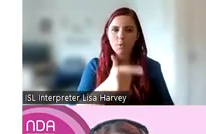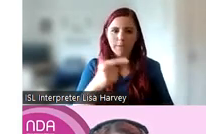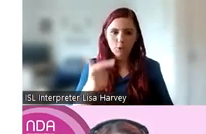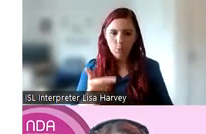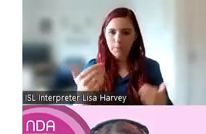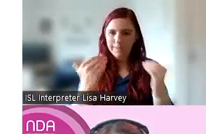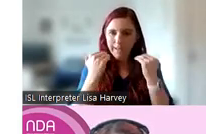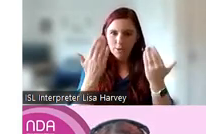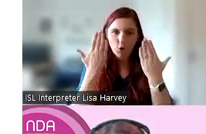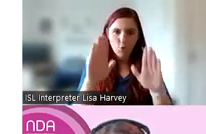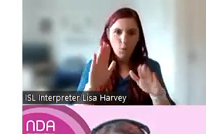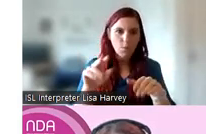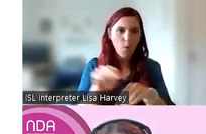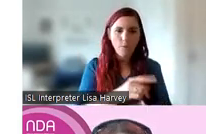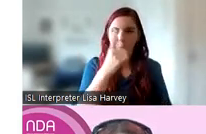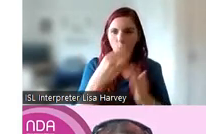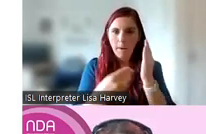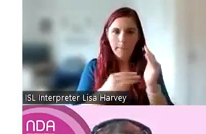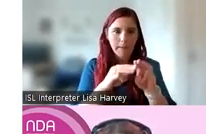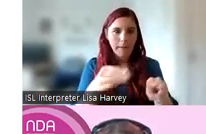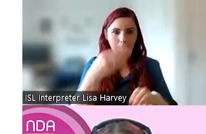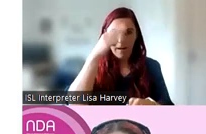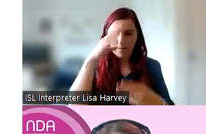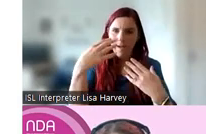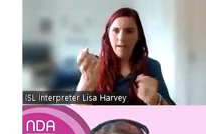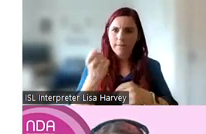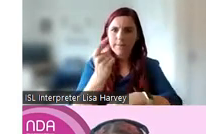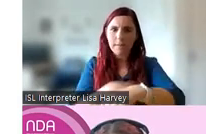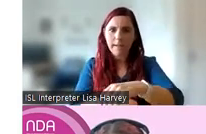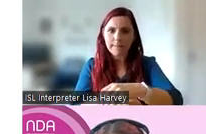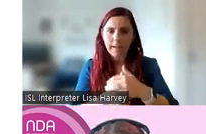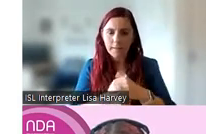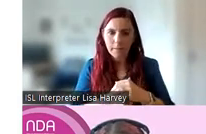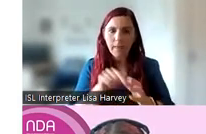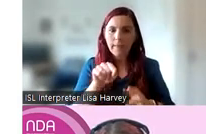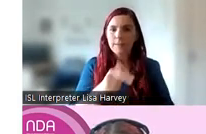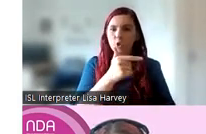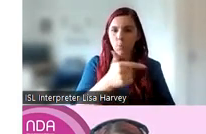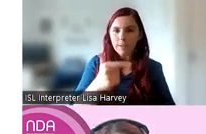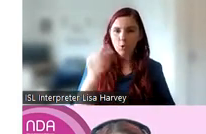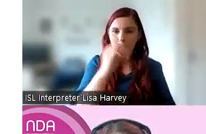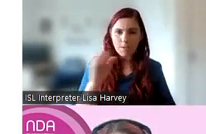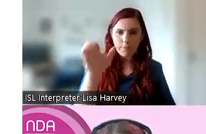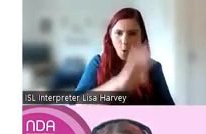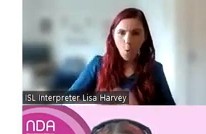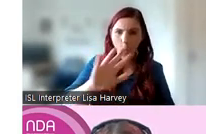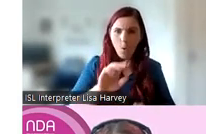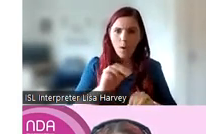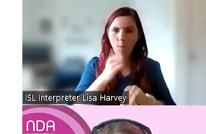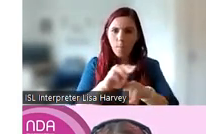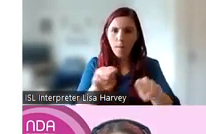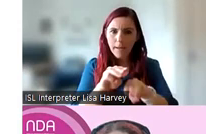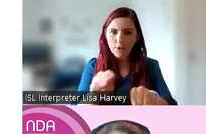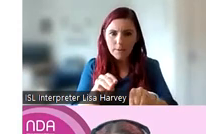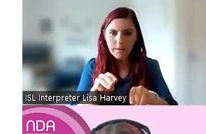showed that over a million people in Ireland report a disability. This is 22% of the population, and this is a significant minority